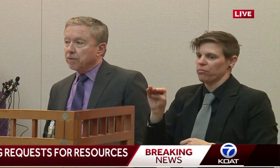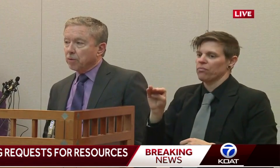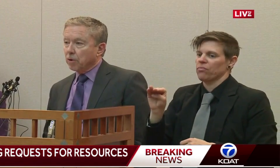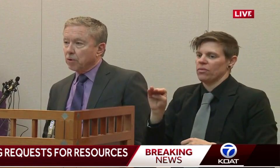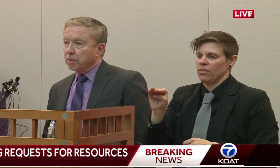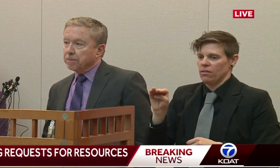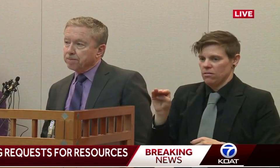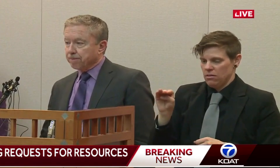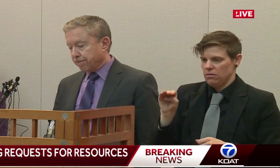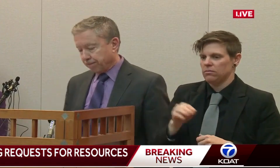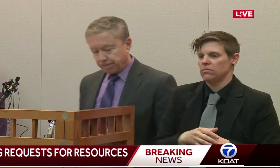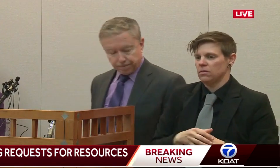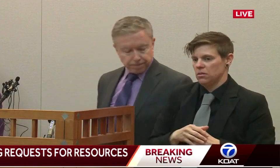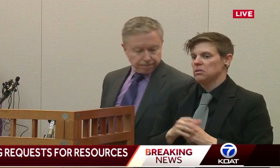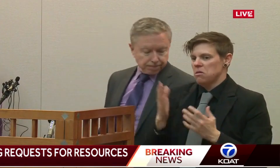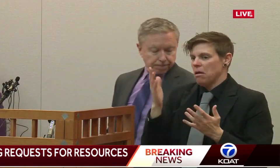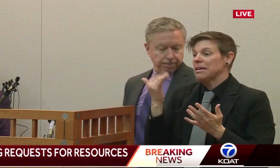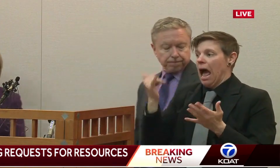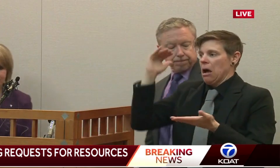those beds were open.